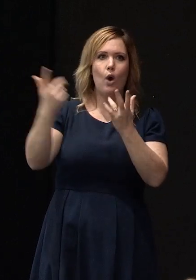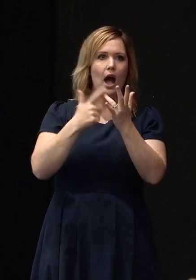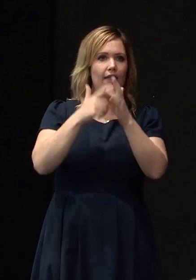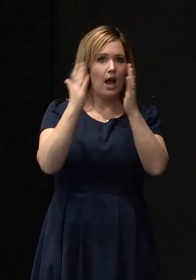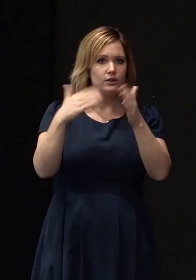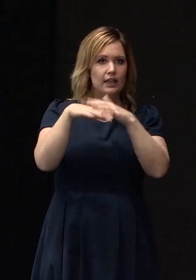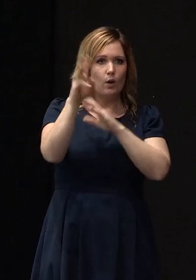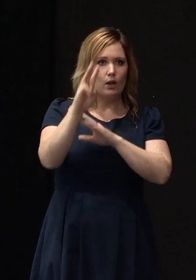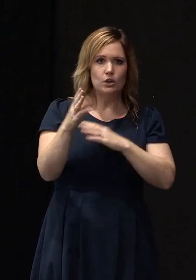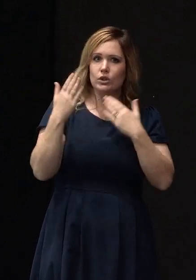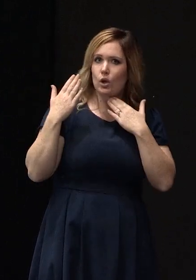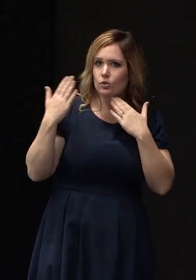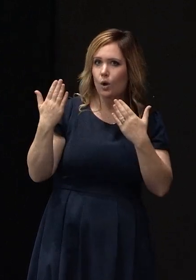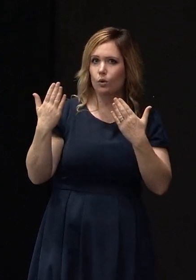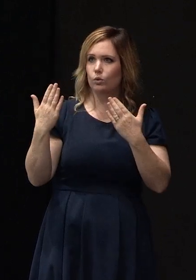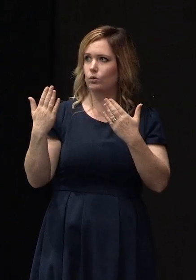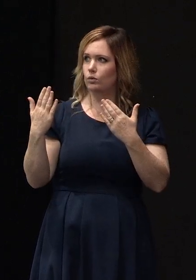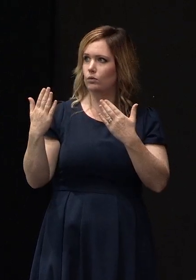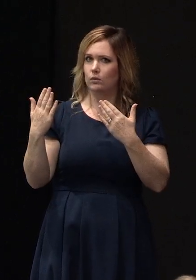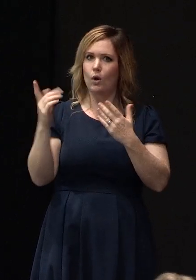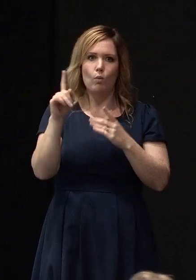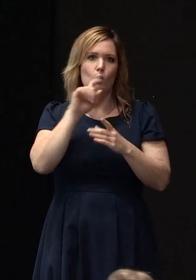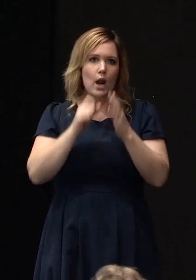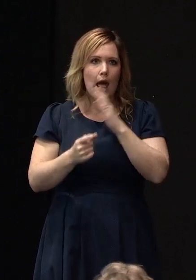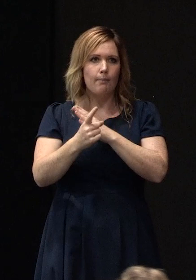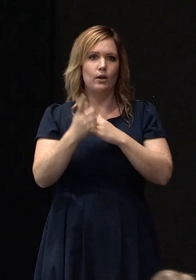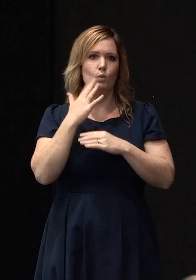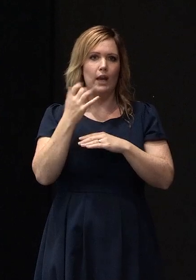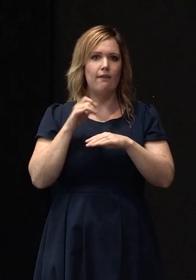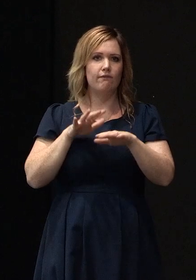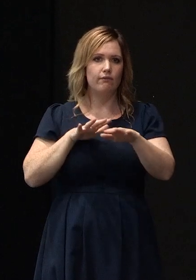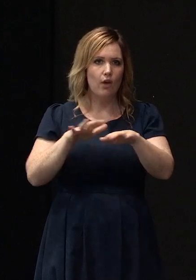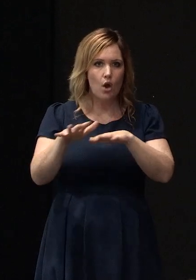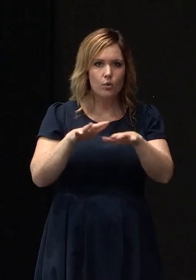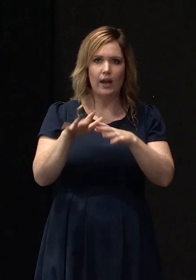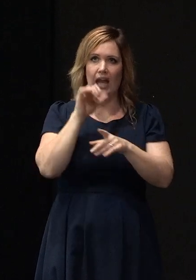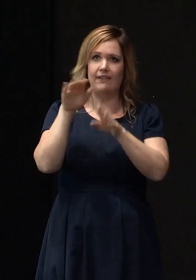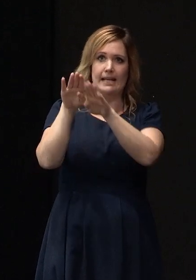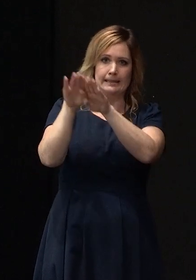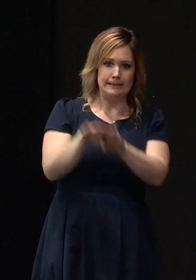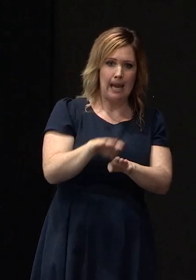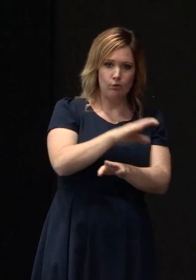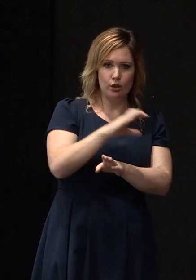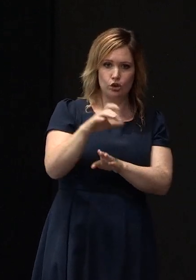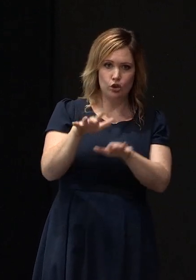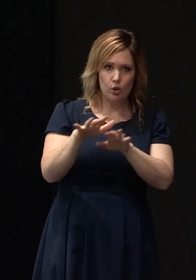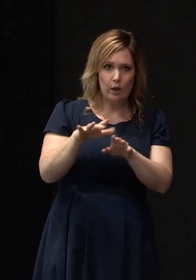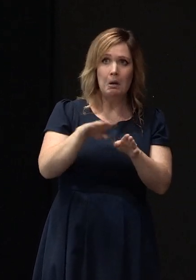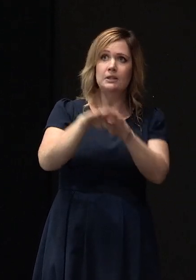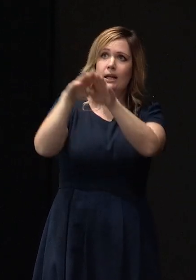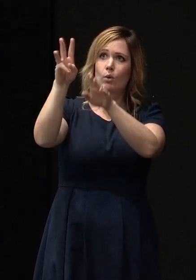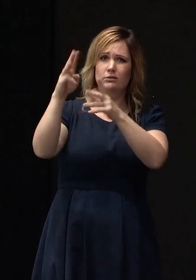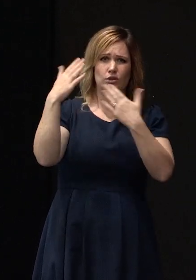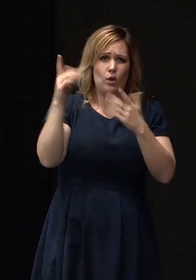has got any idea how it will respond in an equivalent event in Wellington perhaps